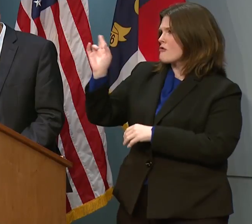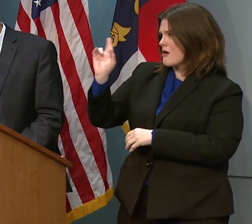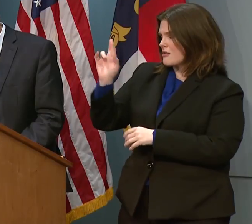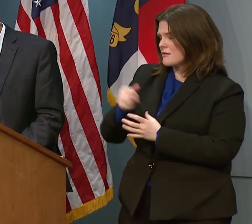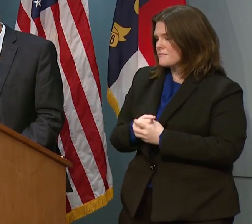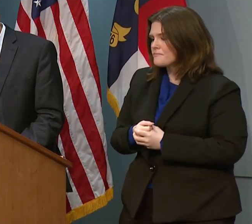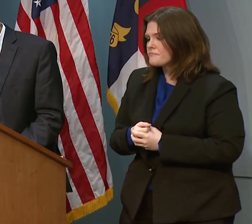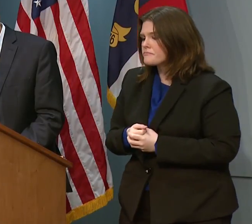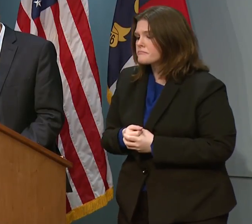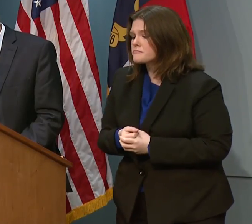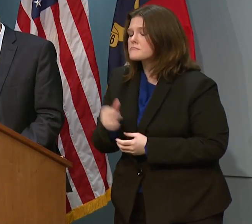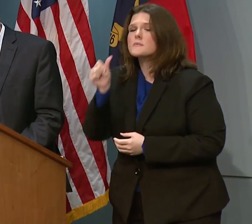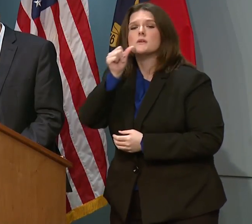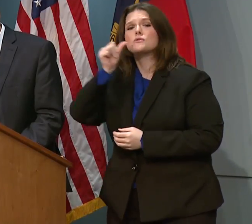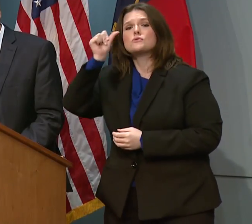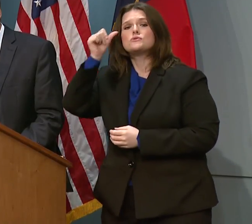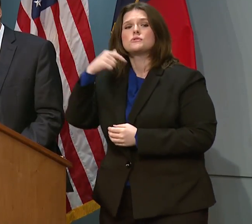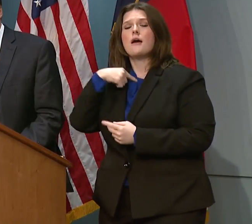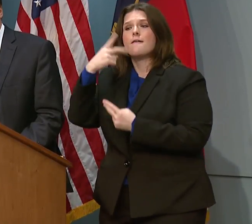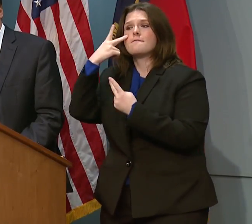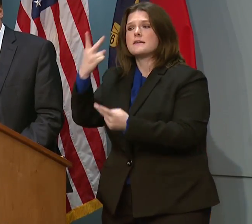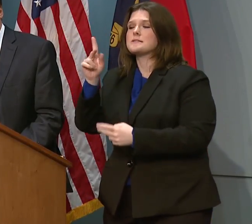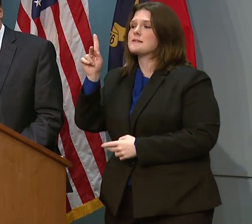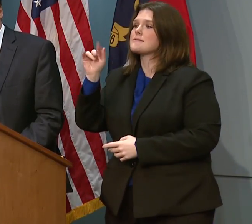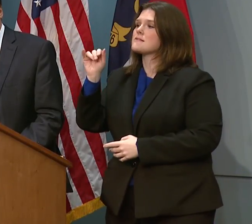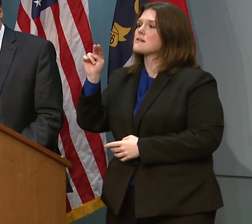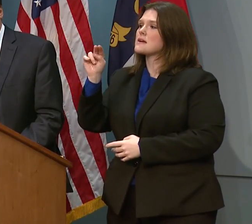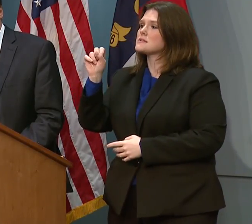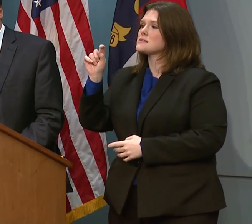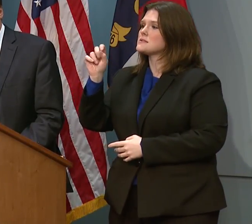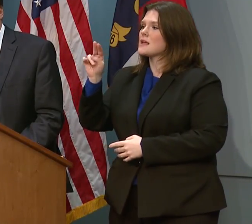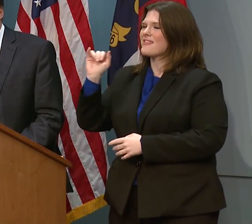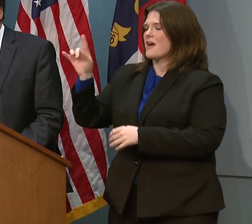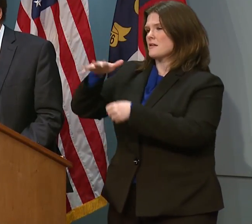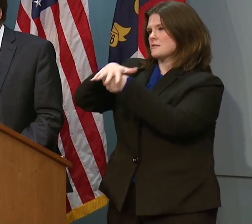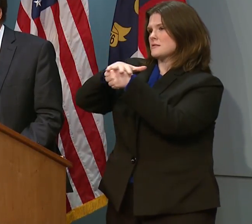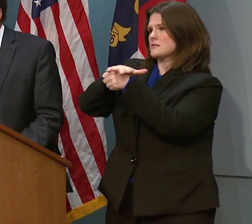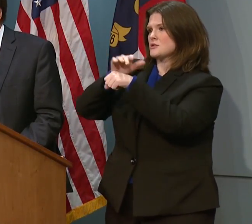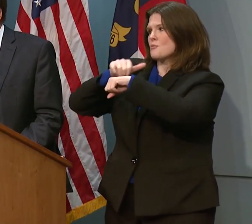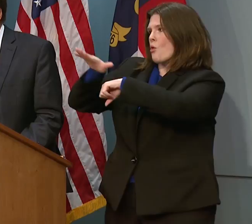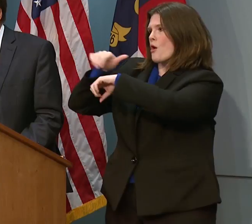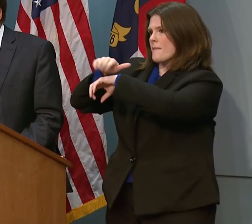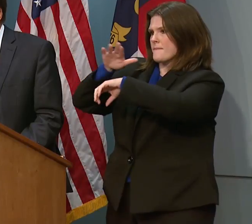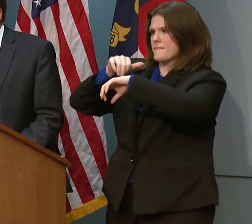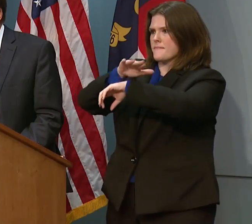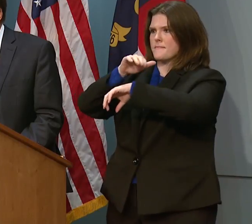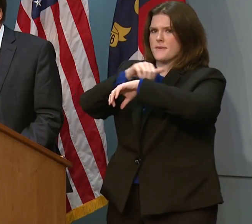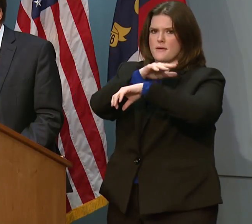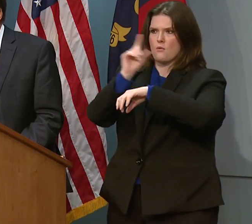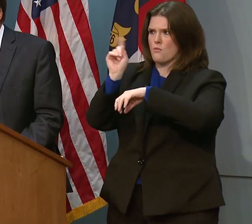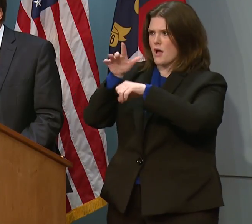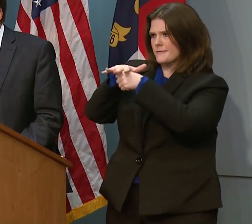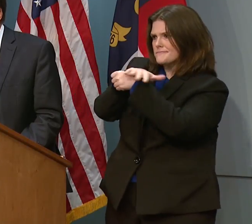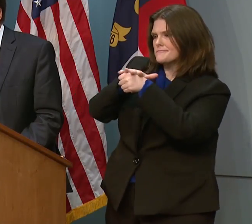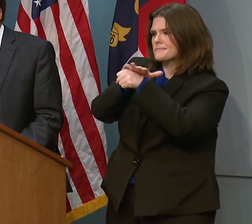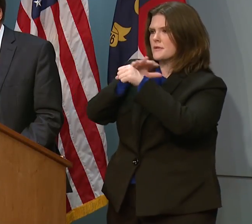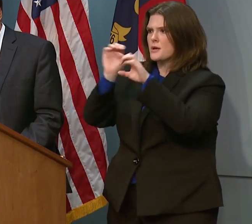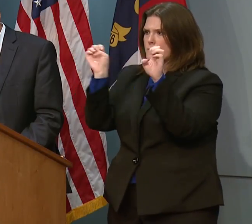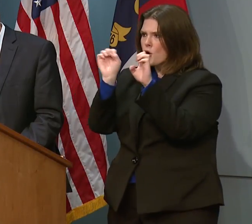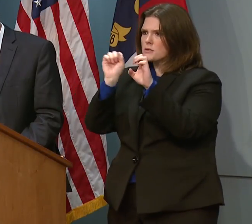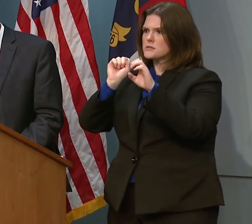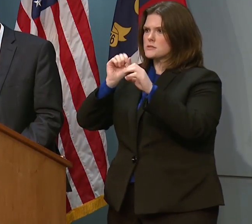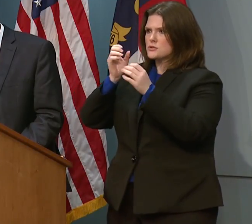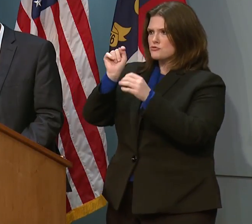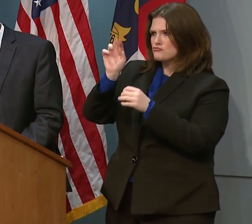Yesterday, I visited Kinston, where it's the deployment point for many of our emergency operation trucks and